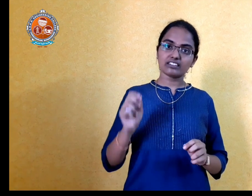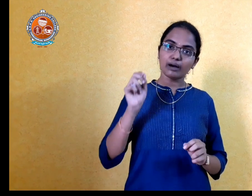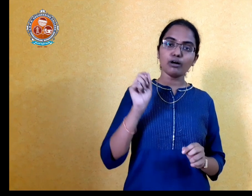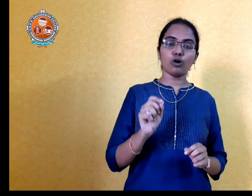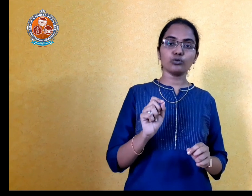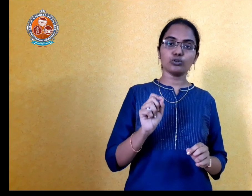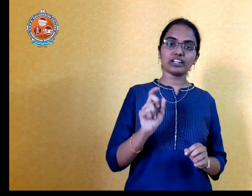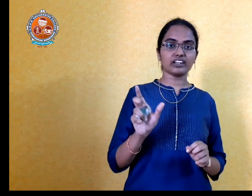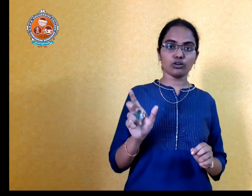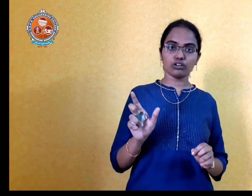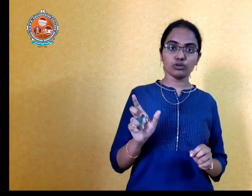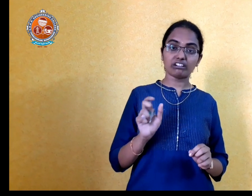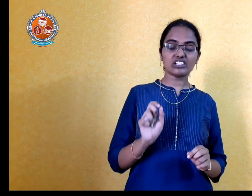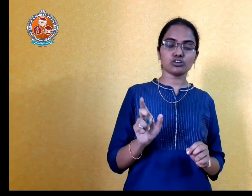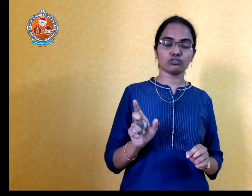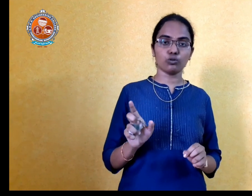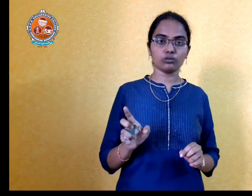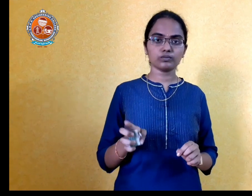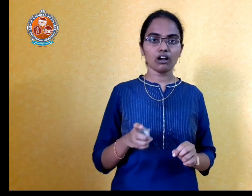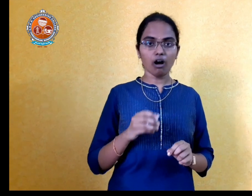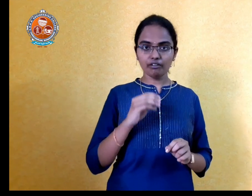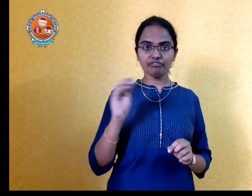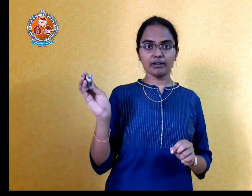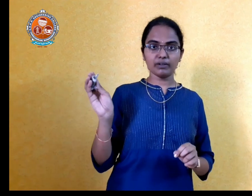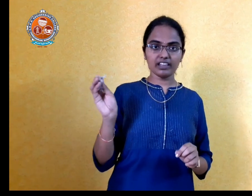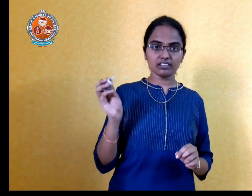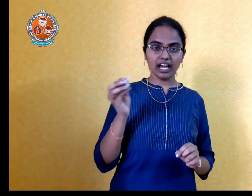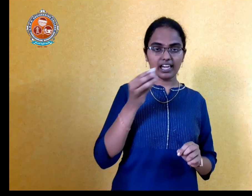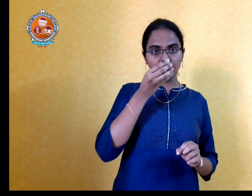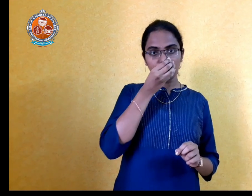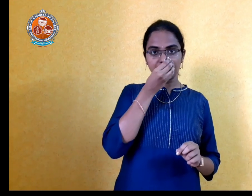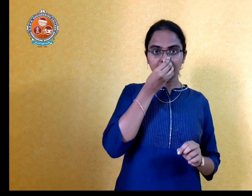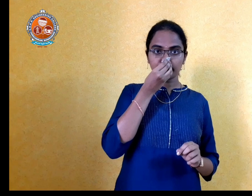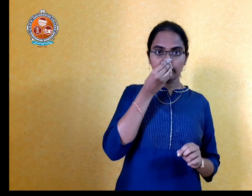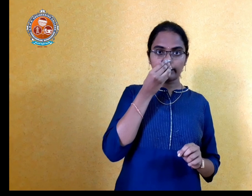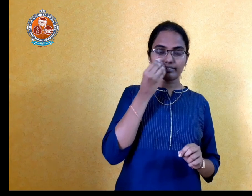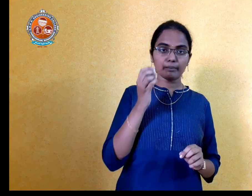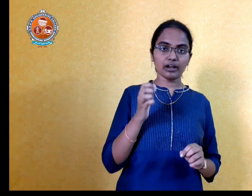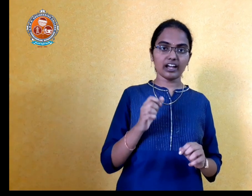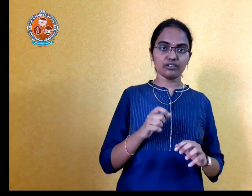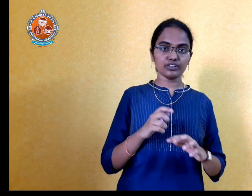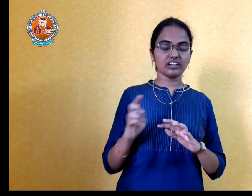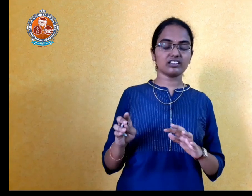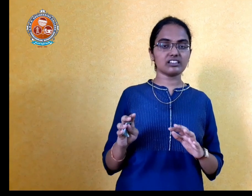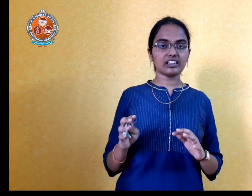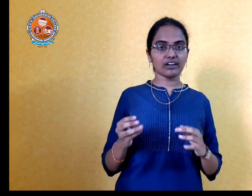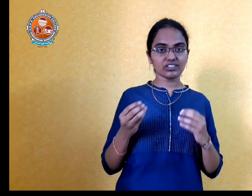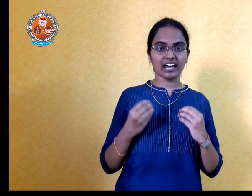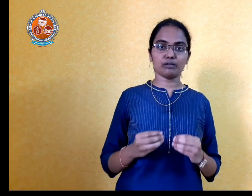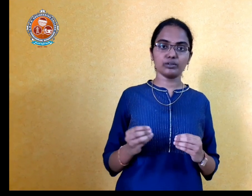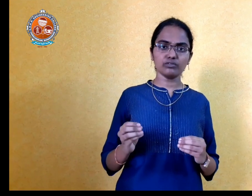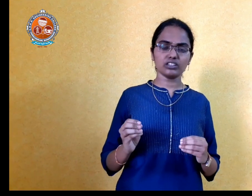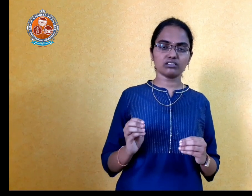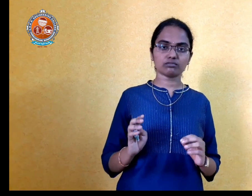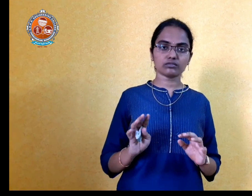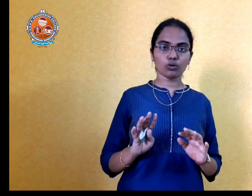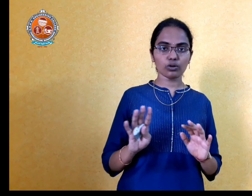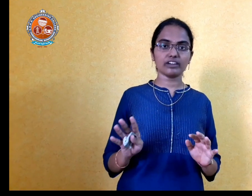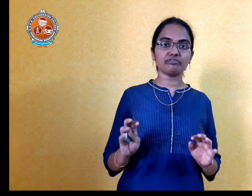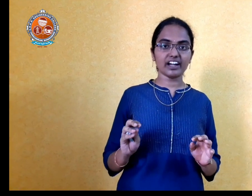Somehow, you'll get your, you'll reach your goal. On Feb 10th, I completed my exam and with the result, I was happy with, okay, 5